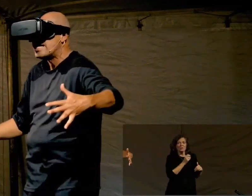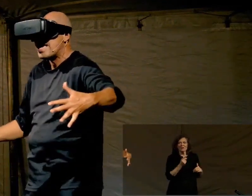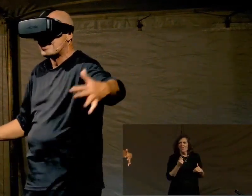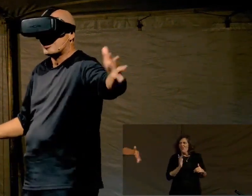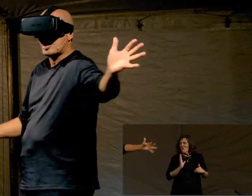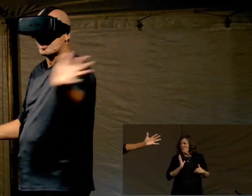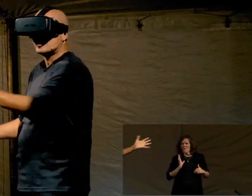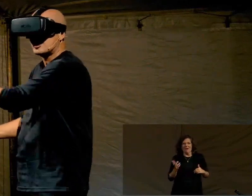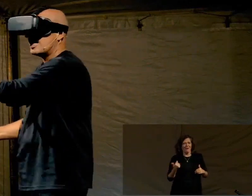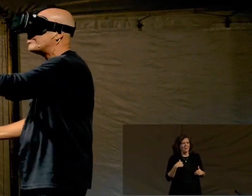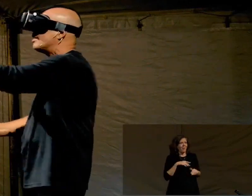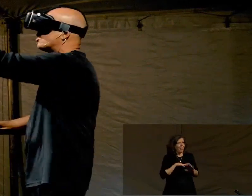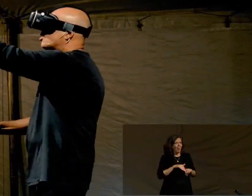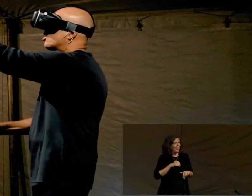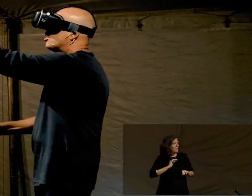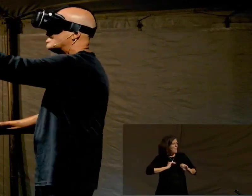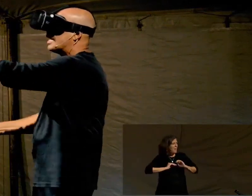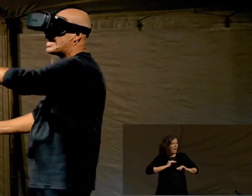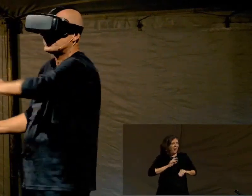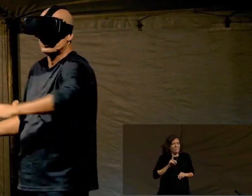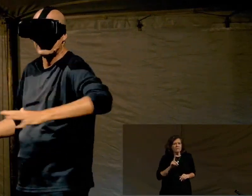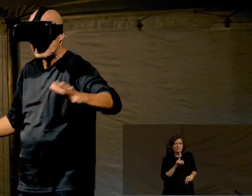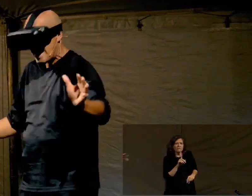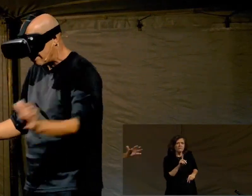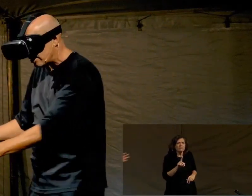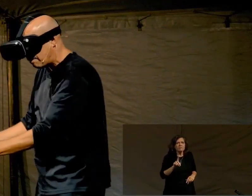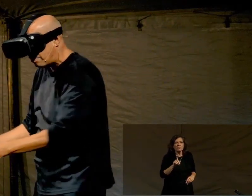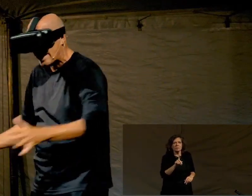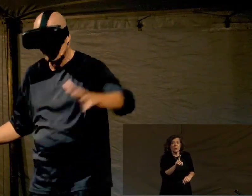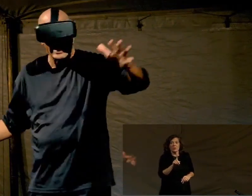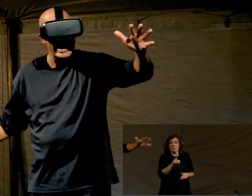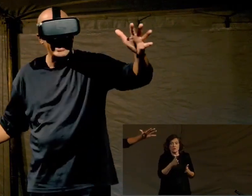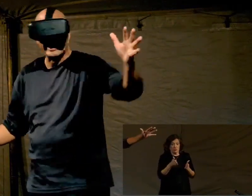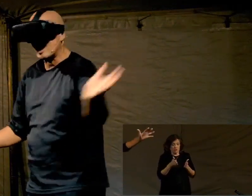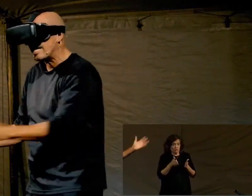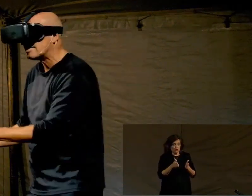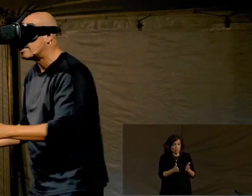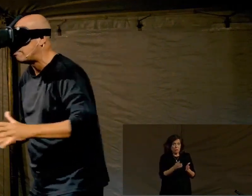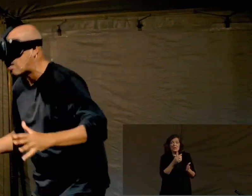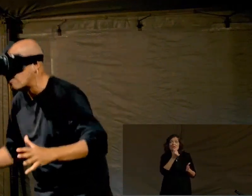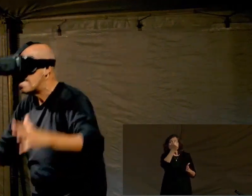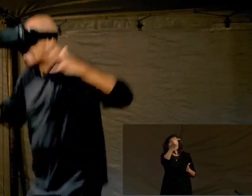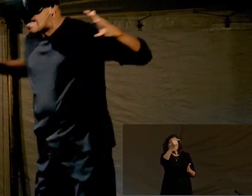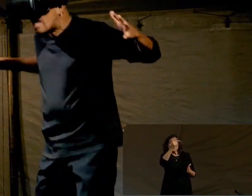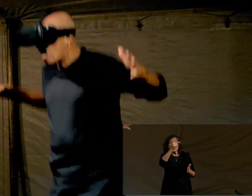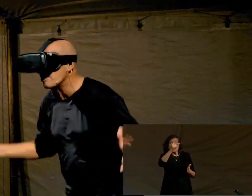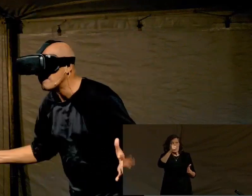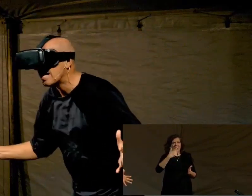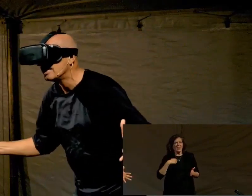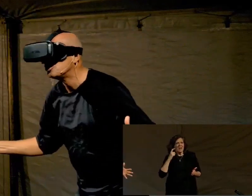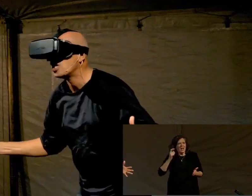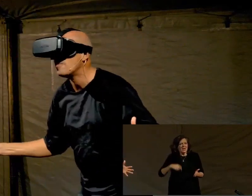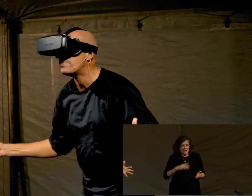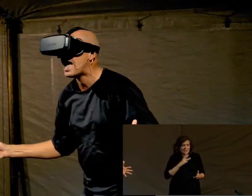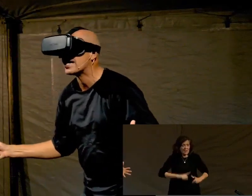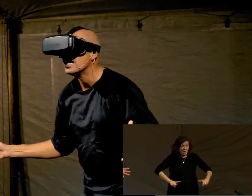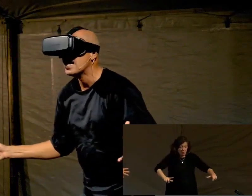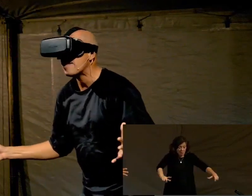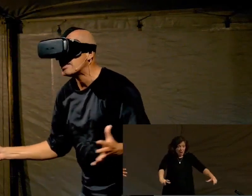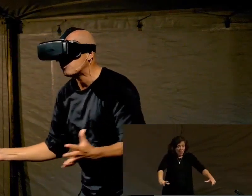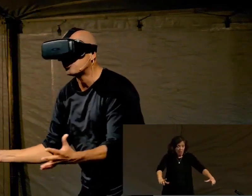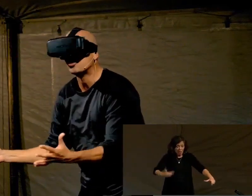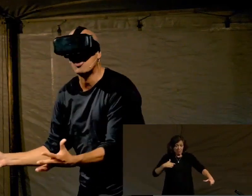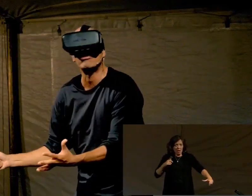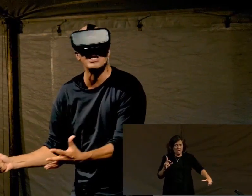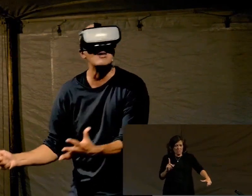to the street, and the cars are coming. The light is green, and there's a puddle. And the car hits the puddle, and I automatically jump back.